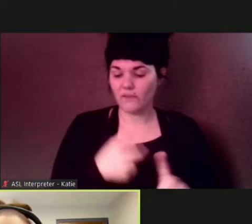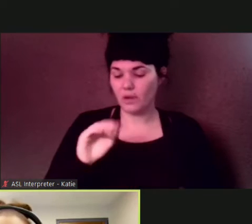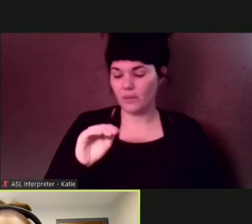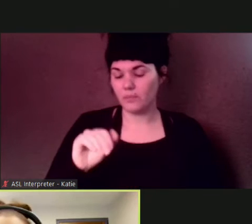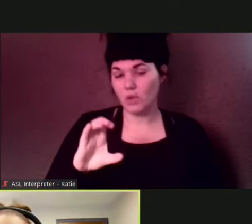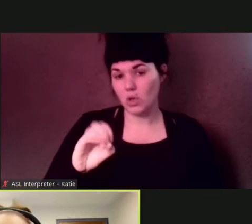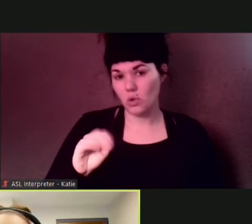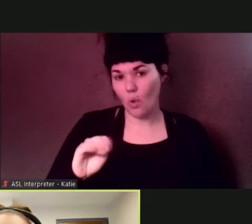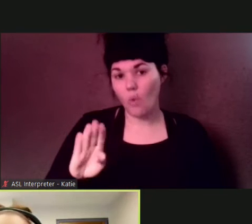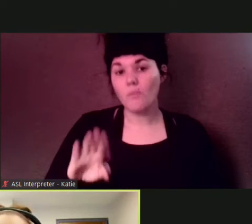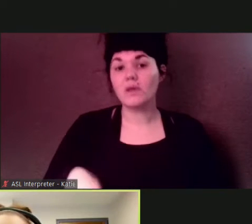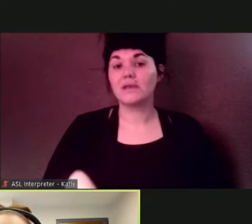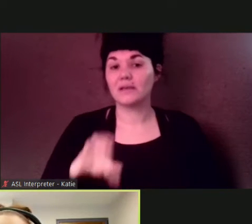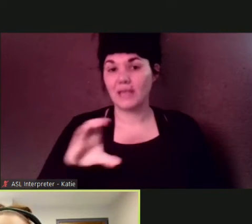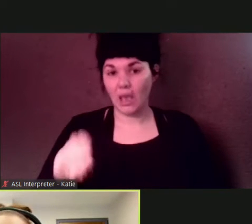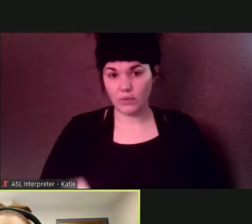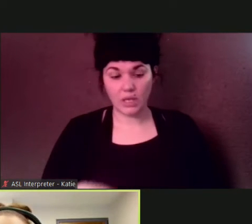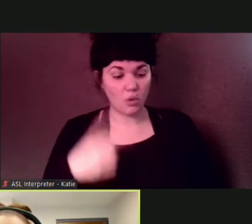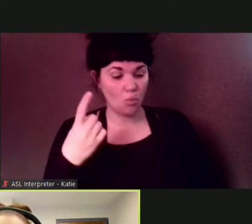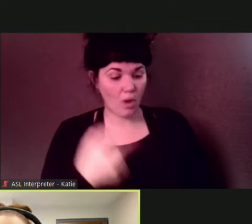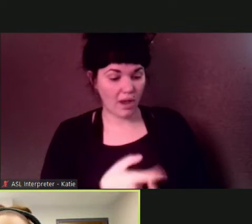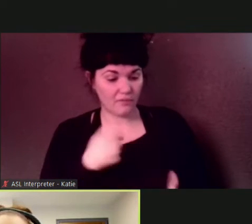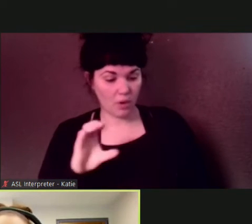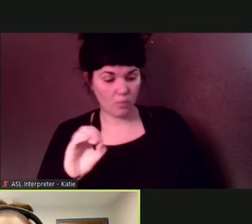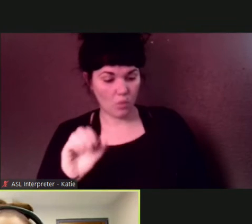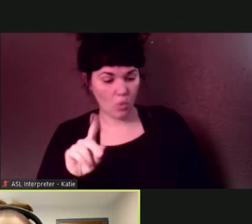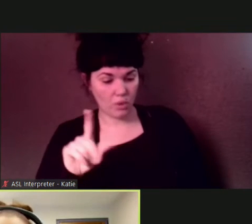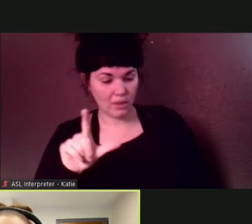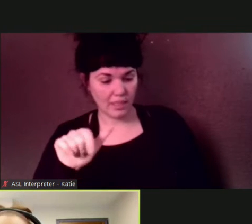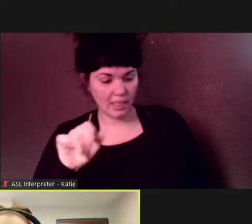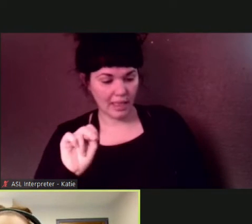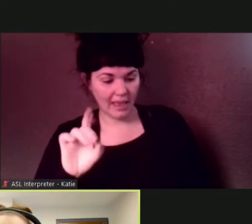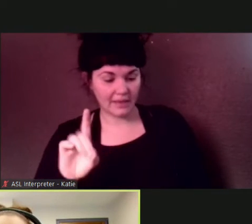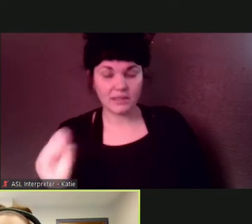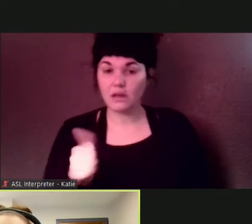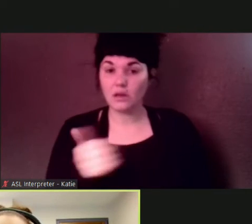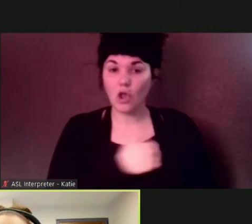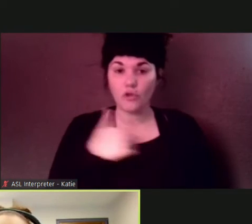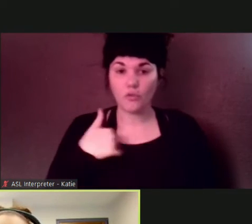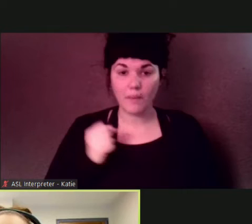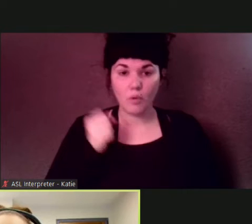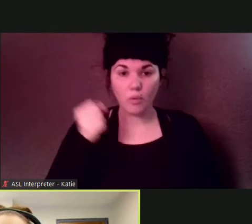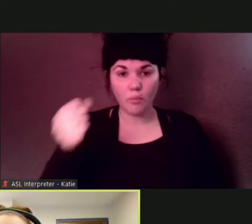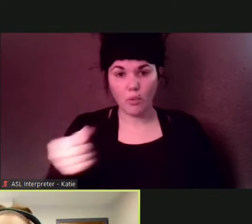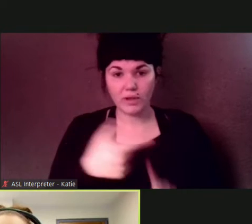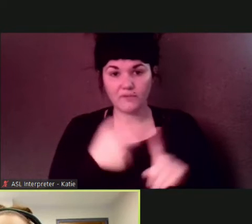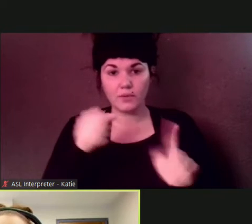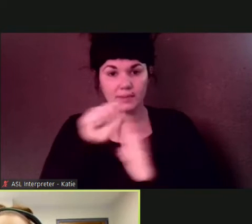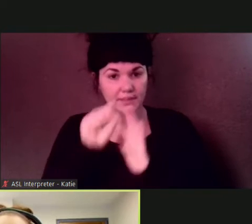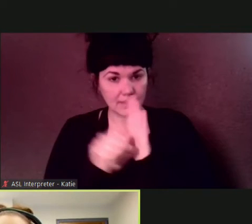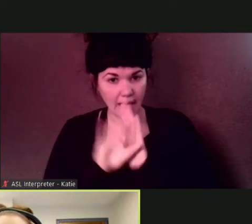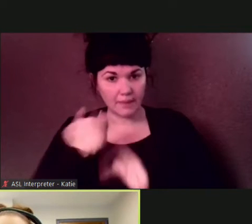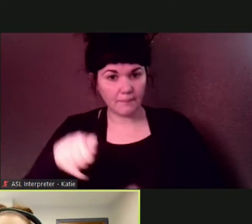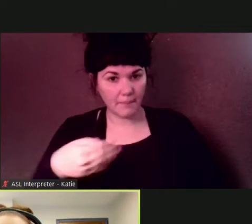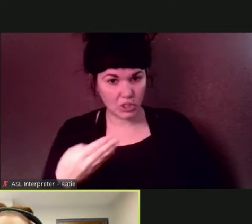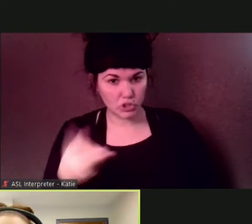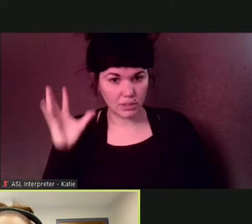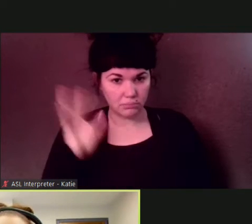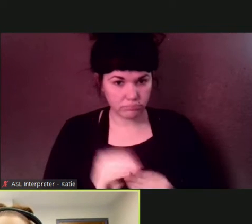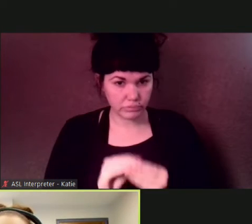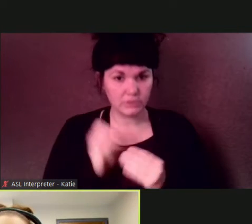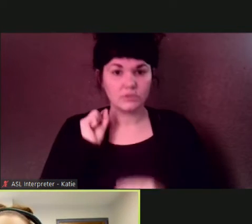by oakland county and a member appointed by the state of michigan and so that great lakes water